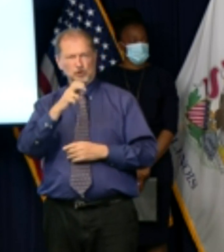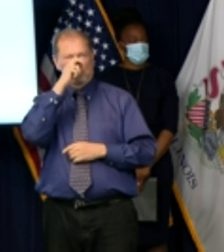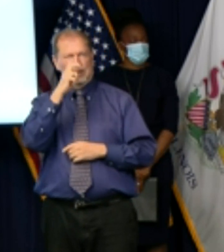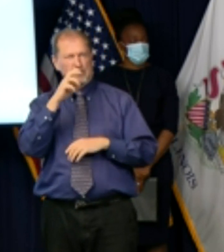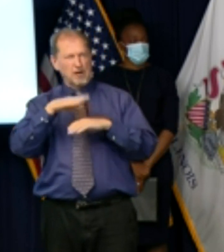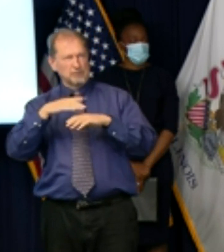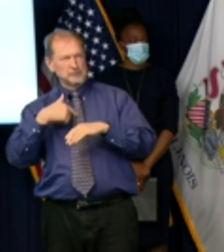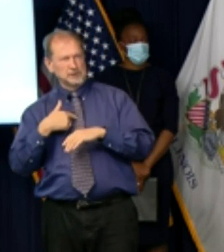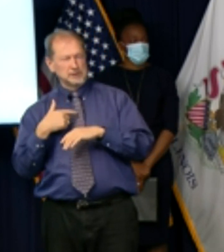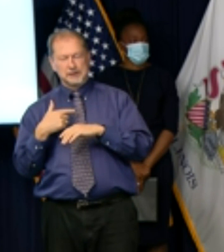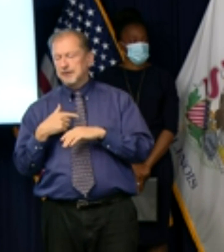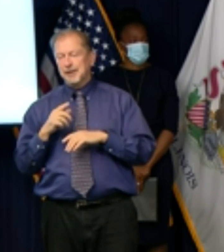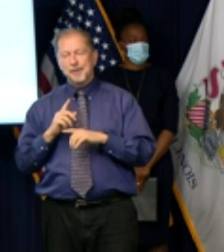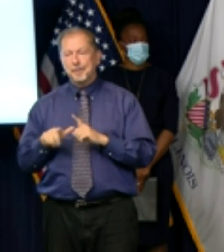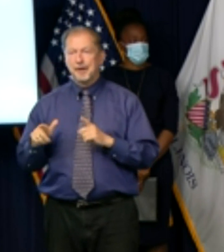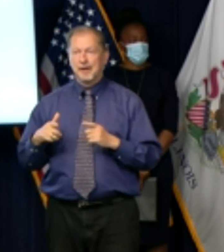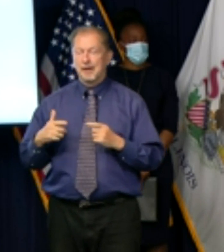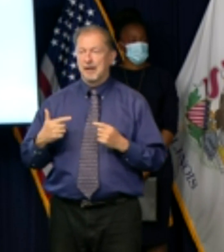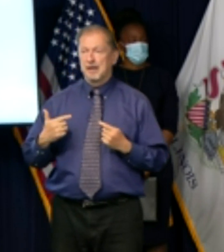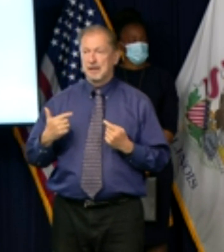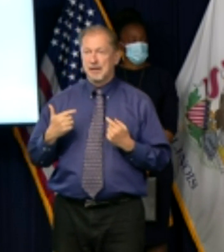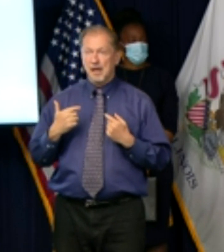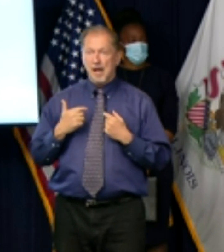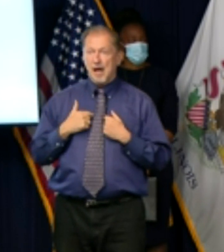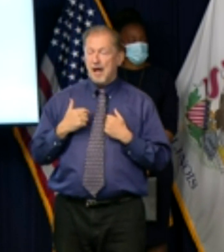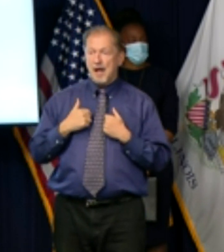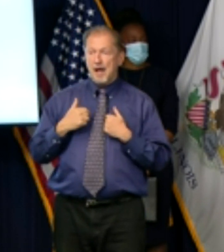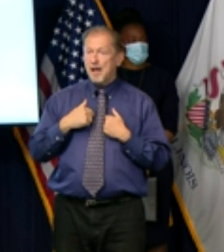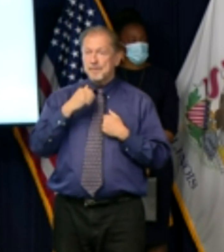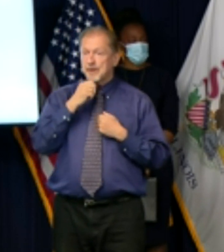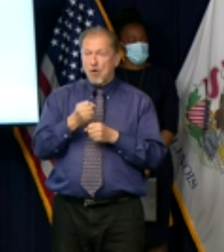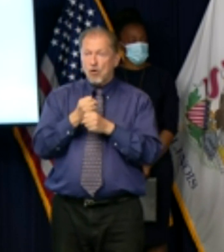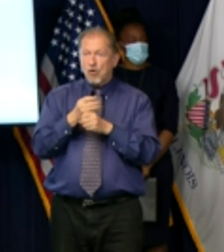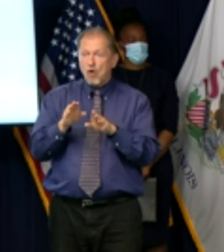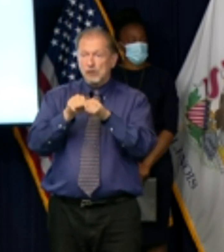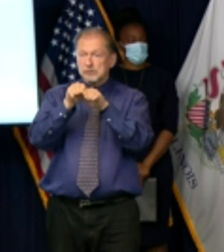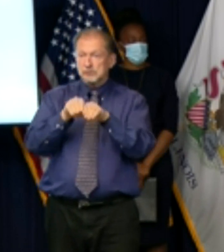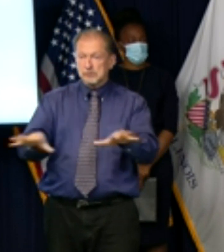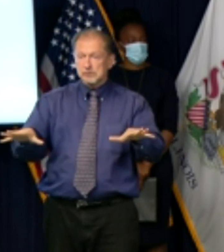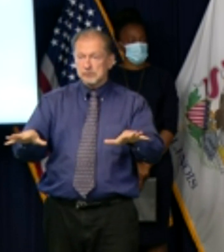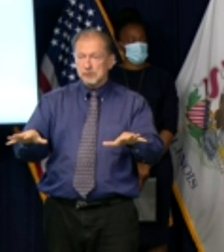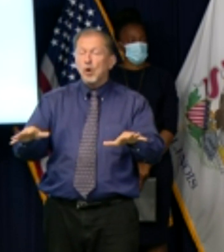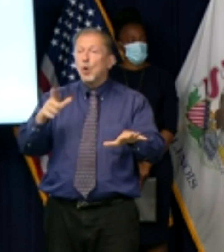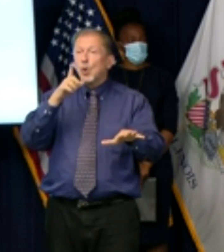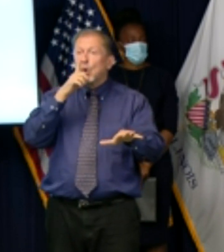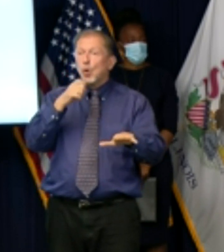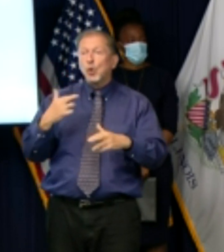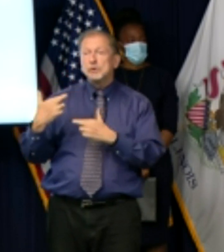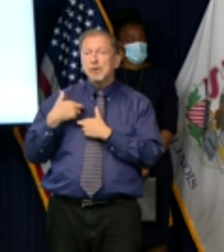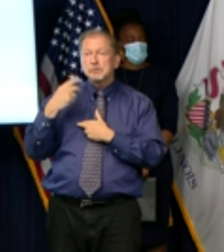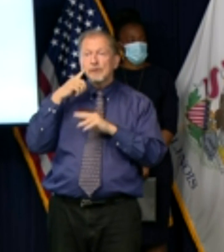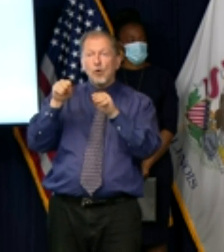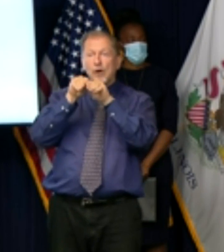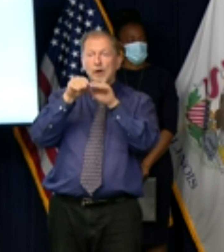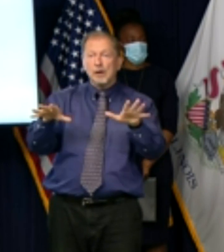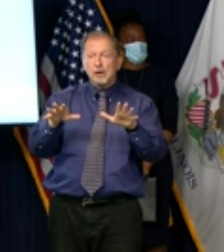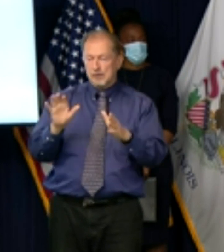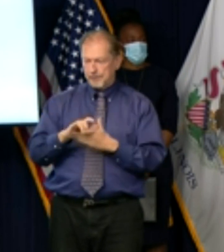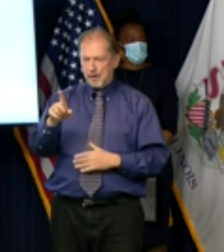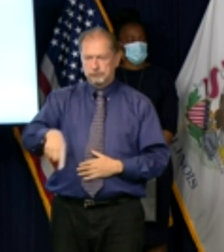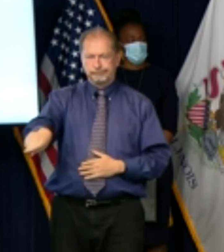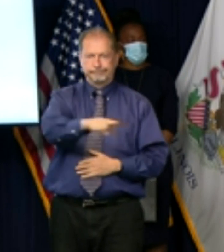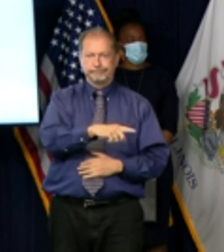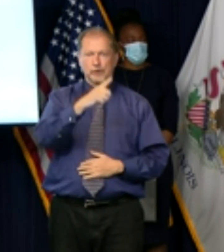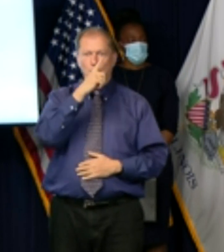but you know i'm not the one in the end who is causing these restrictions uh to to be imposed truthfully